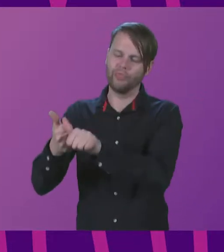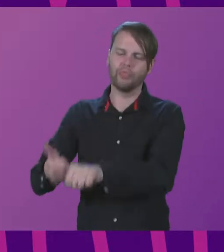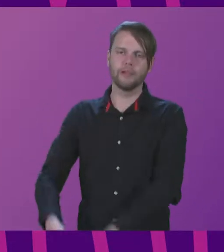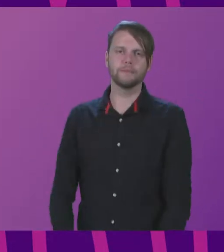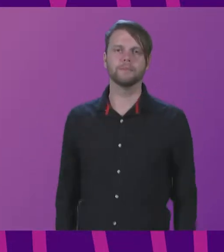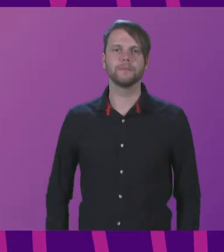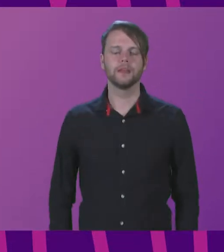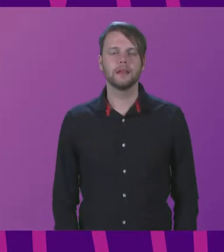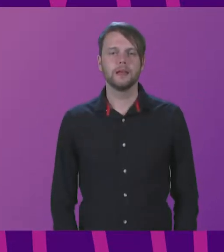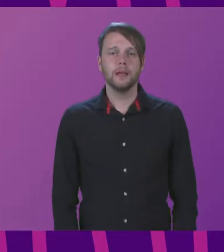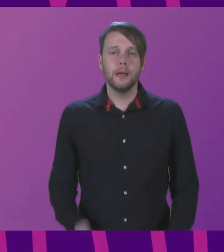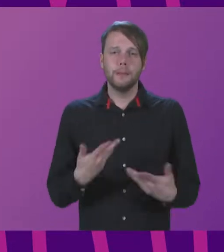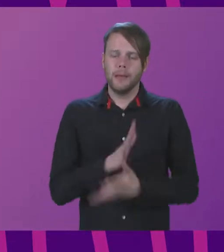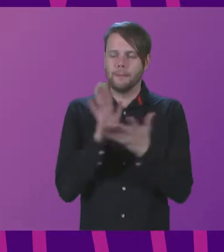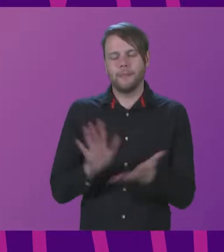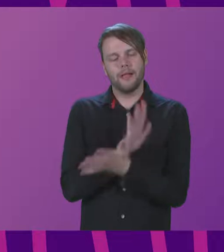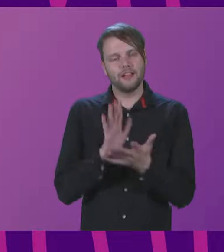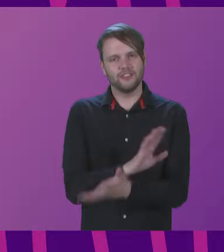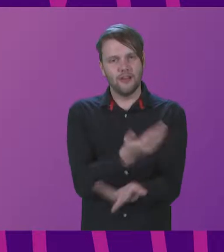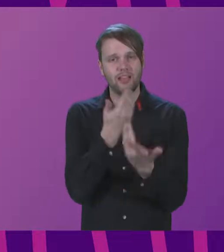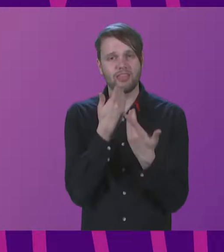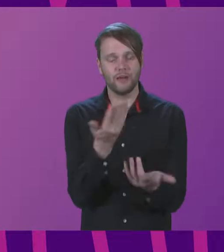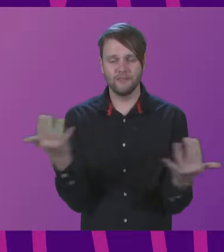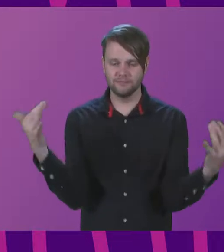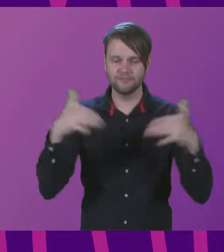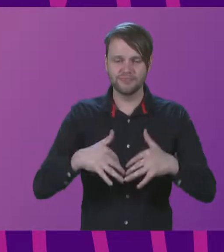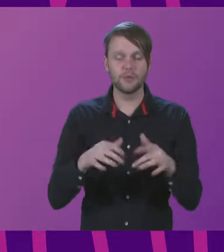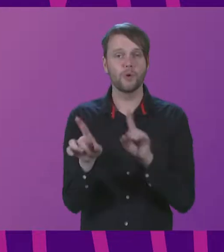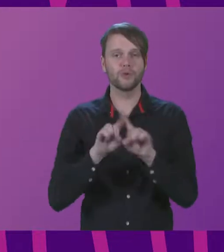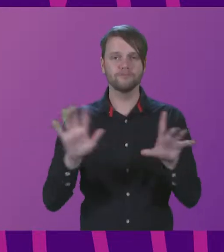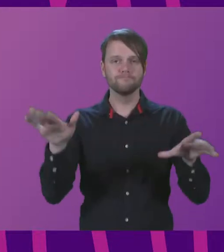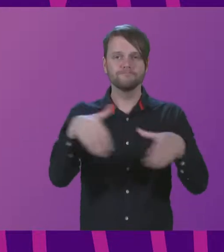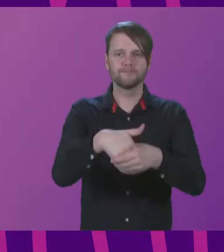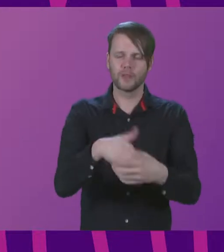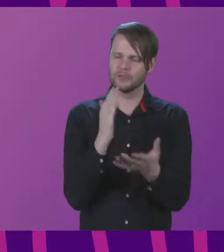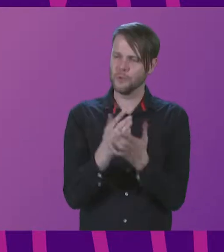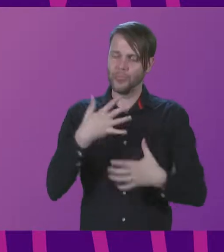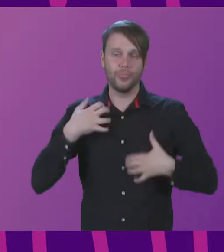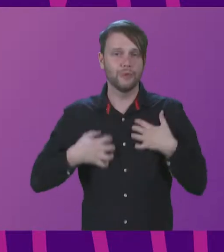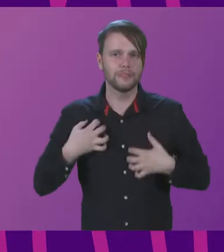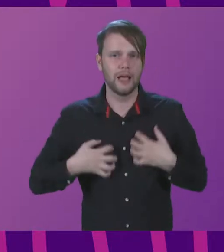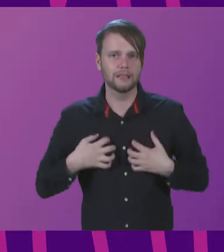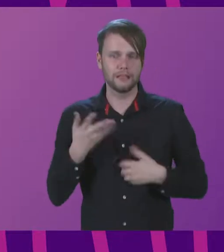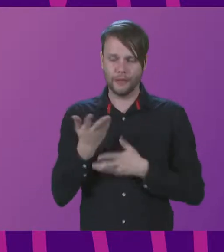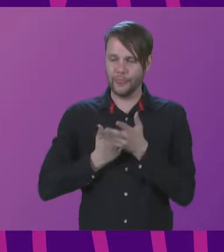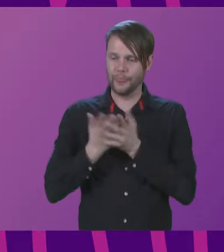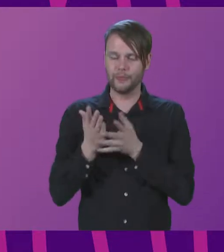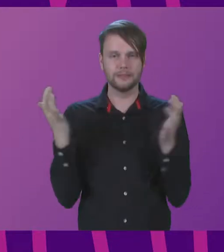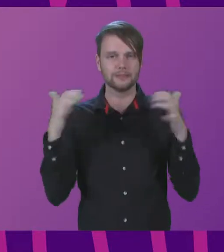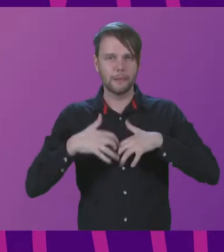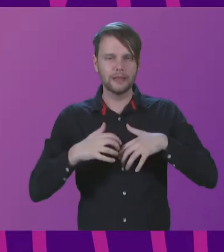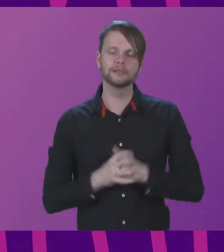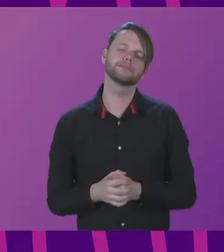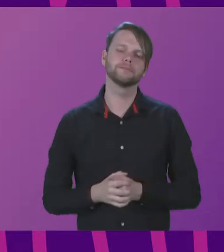So delegates, it has been a pleasure. Thank you not just for attending but for participating so enthusiastically in the summit.